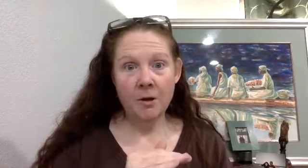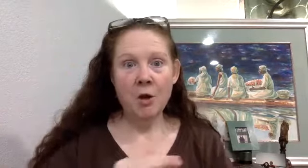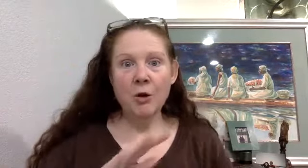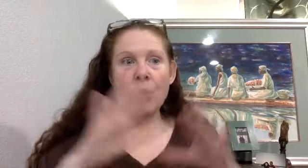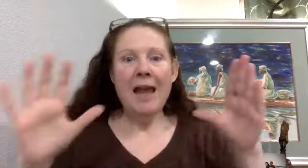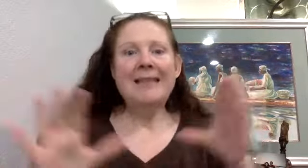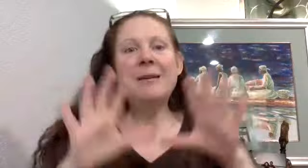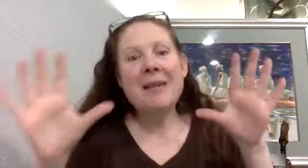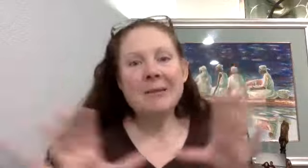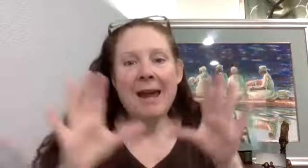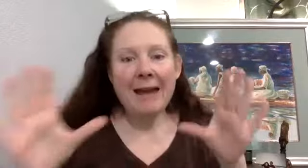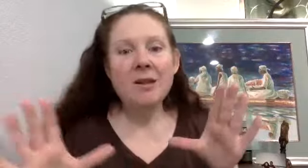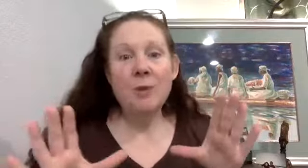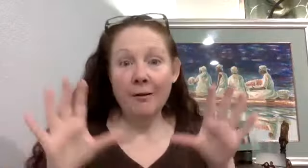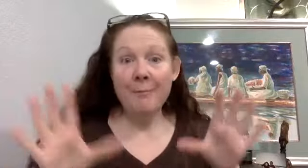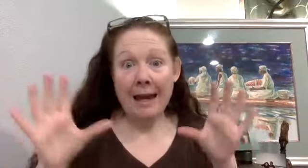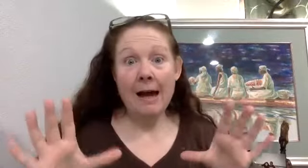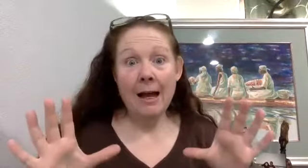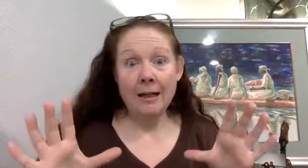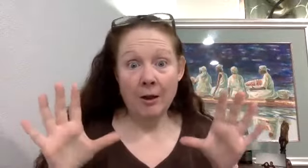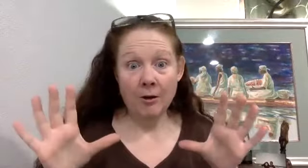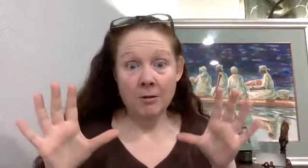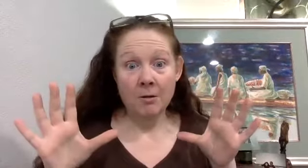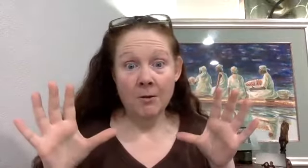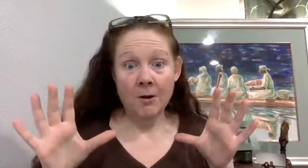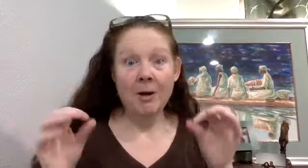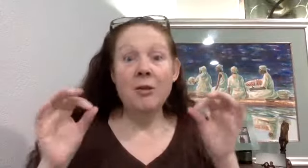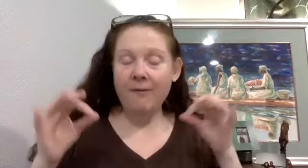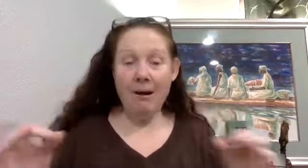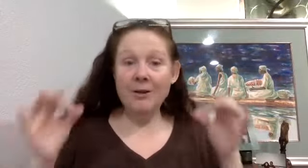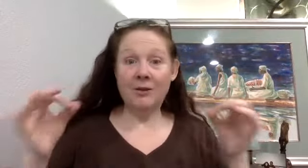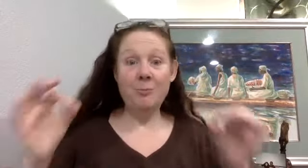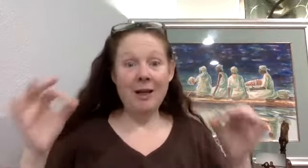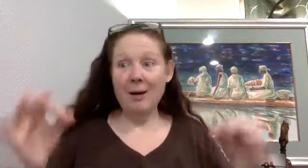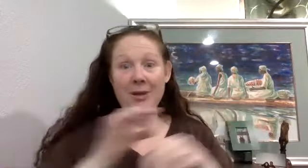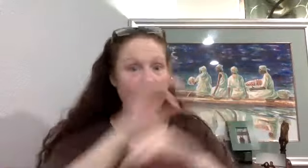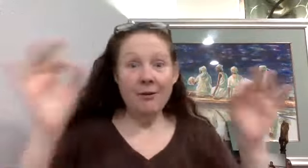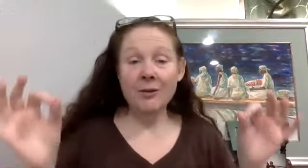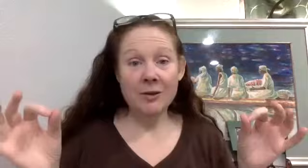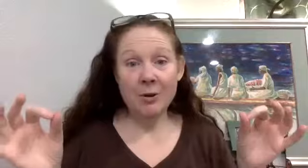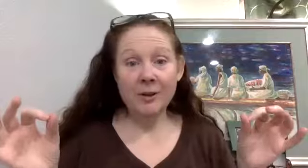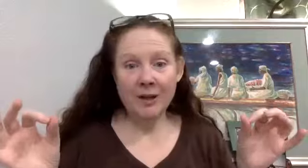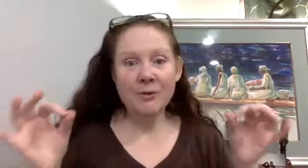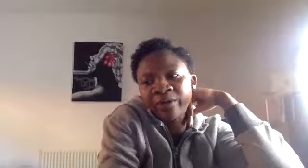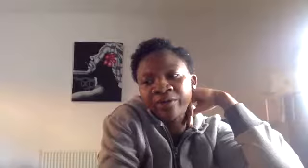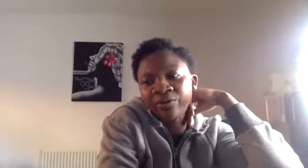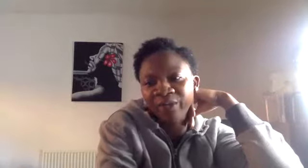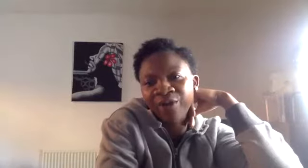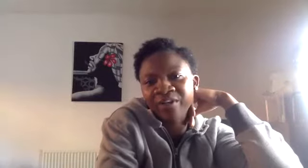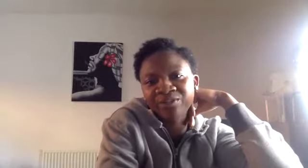So it's the mismanagement of mankind here. The virus is a big, I mean, the virus is the most successful threat. We know that it's